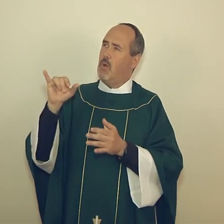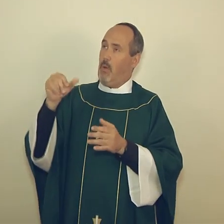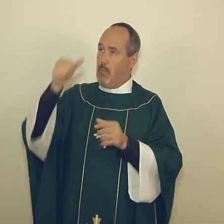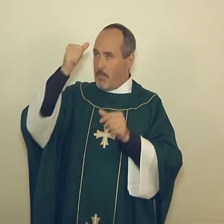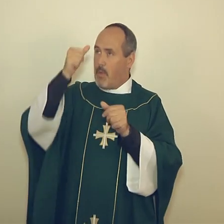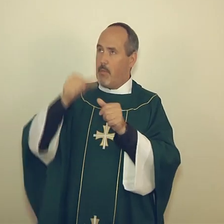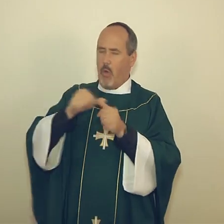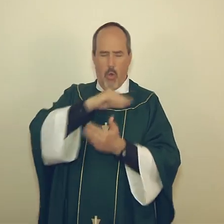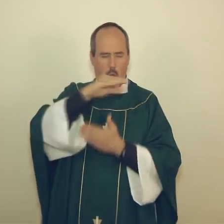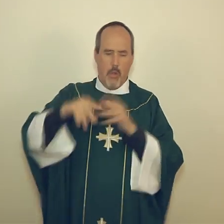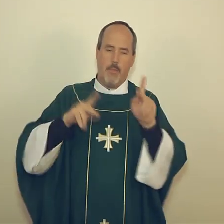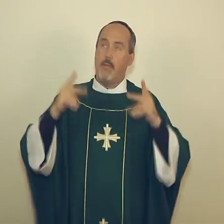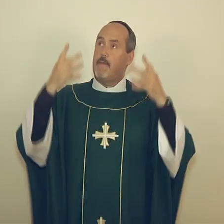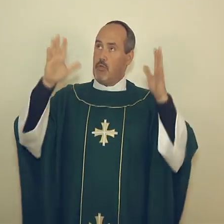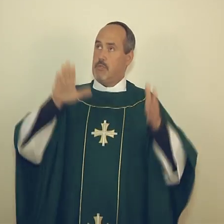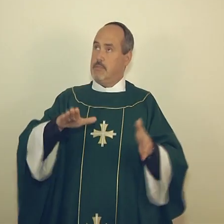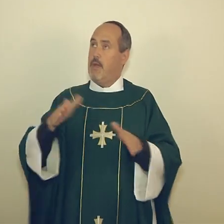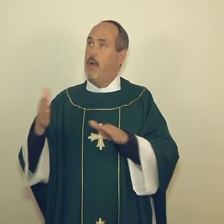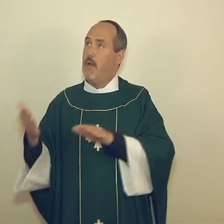and all who have died in your mercy.